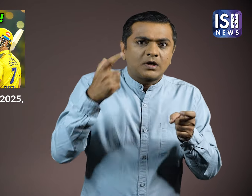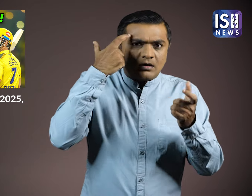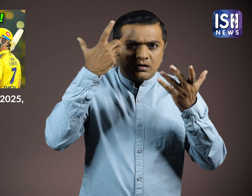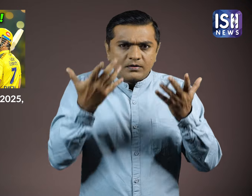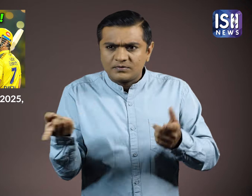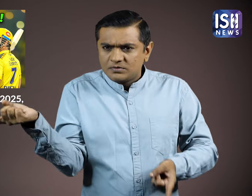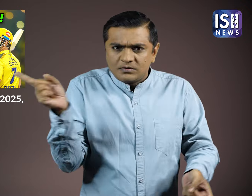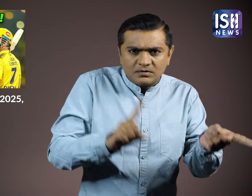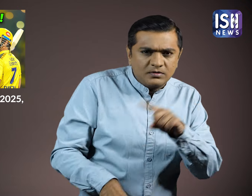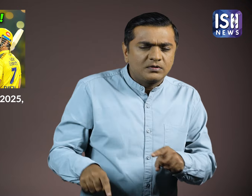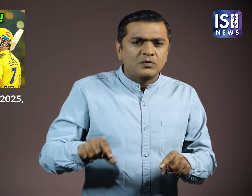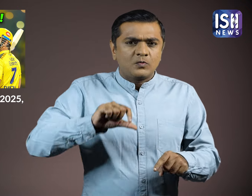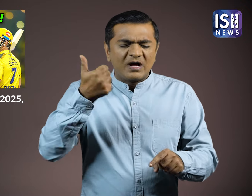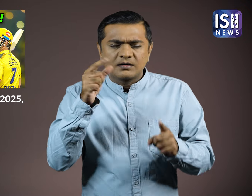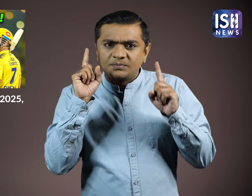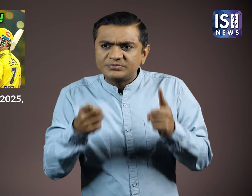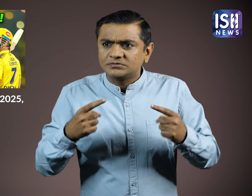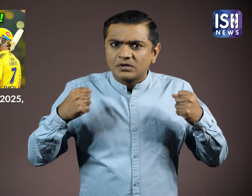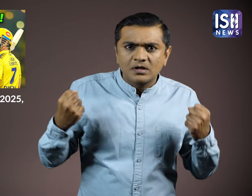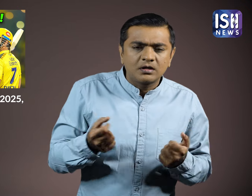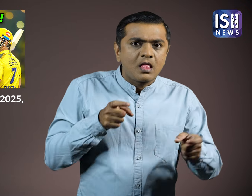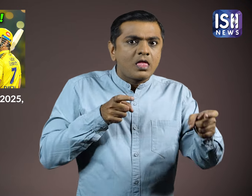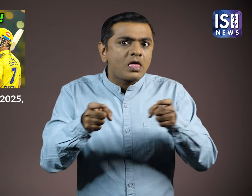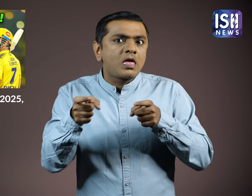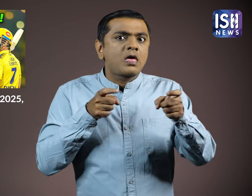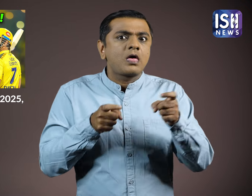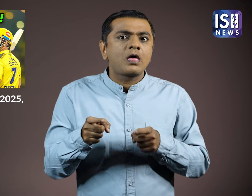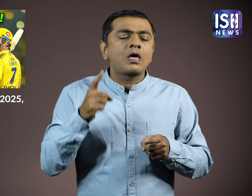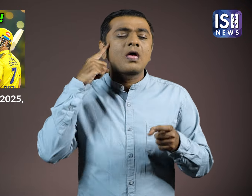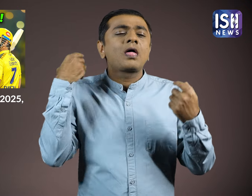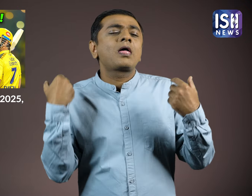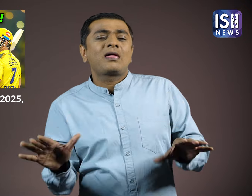T20 it was his duty and that he had the responsibility of the team.